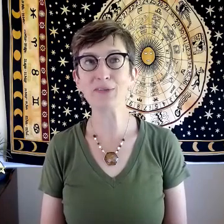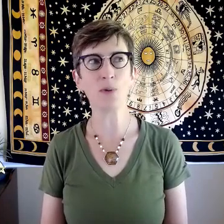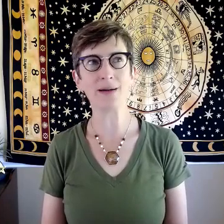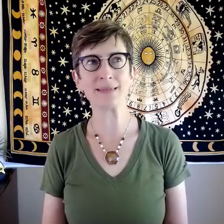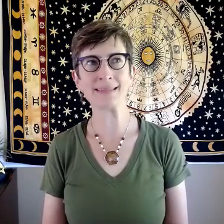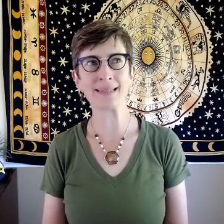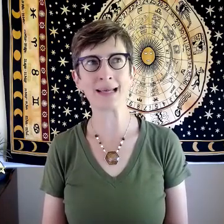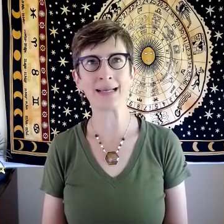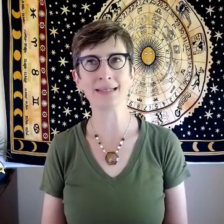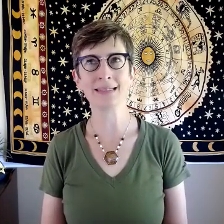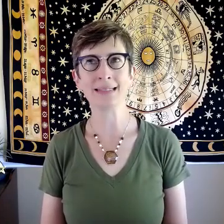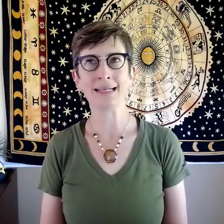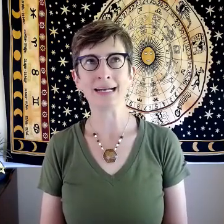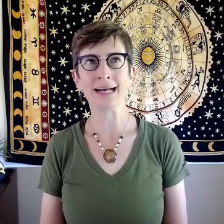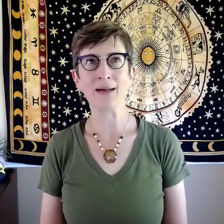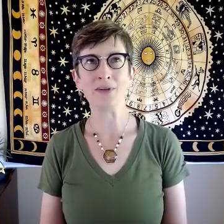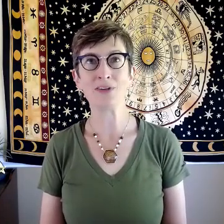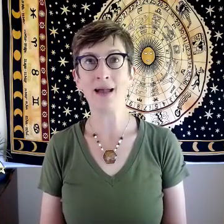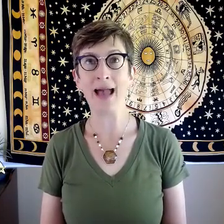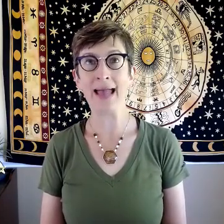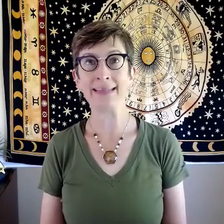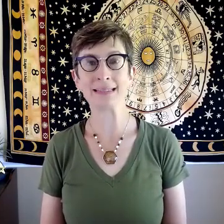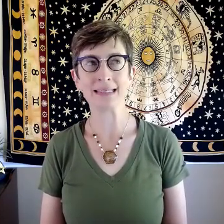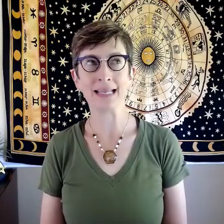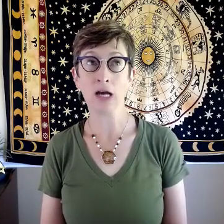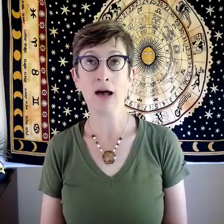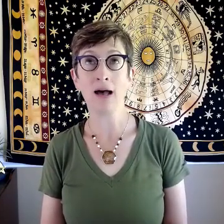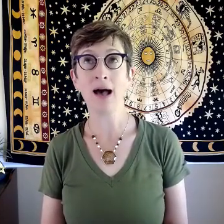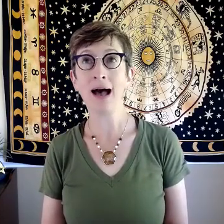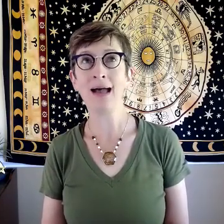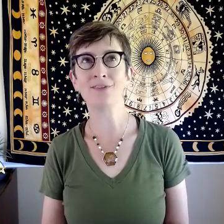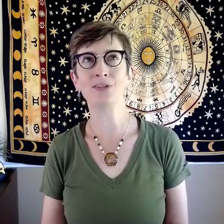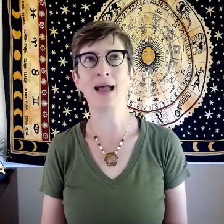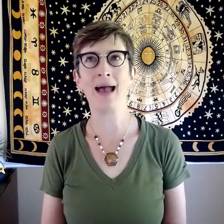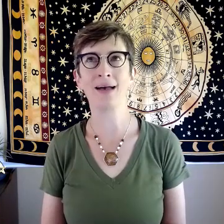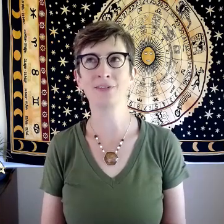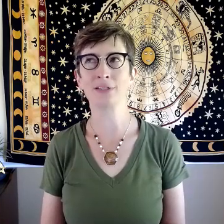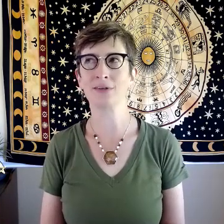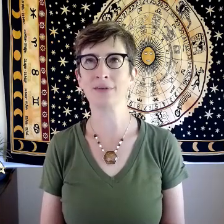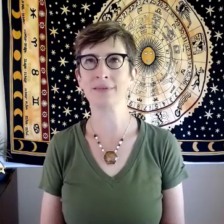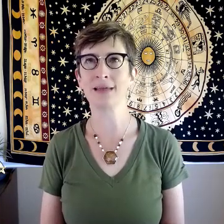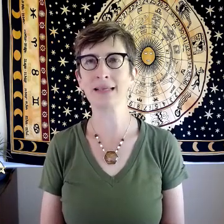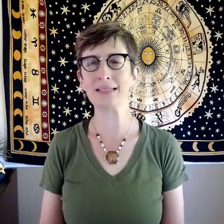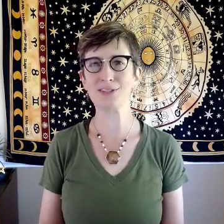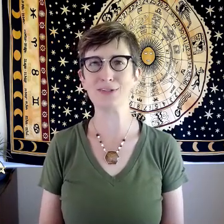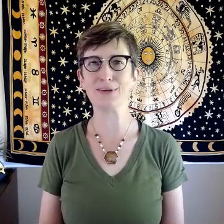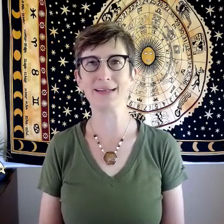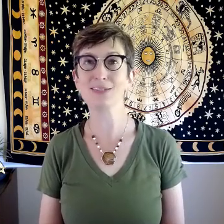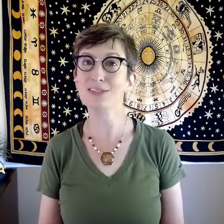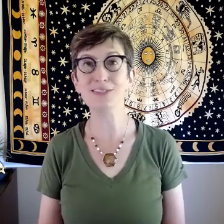what was the if you had an aha if you have a little nugget to to chew